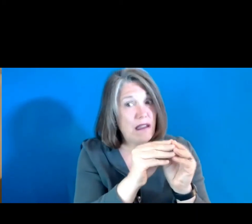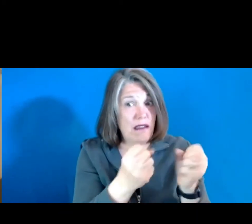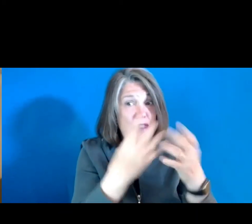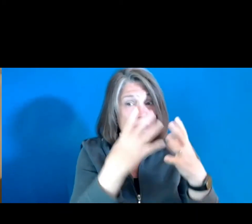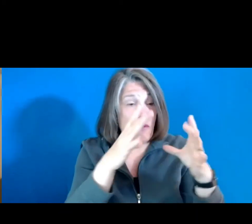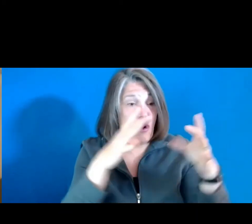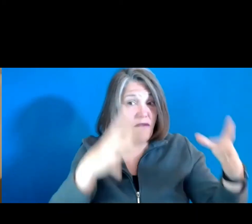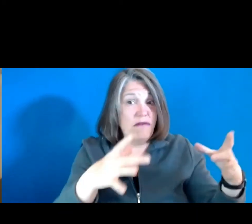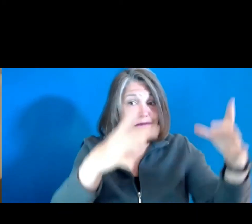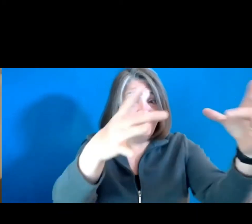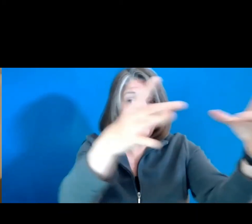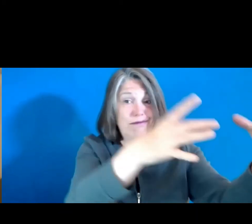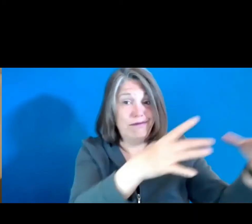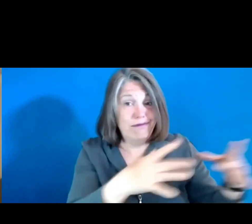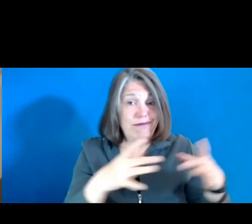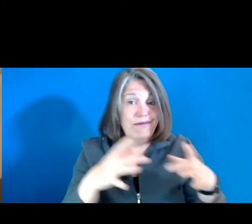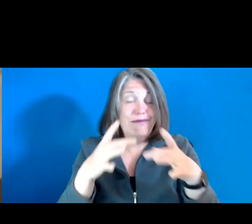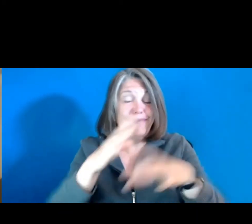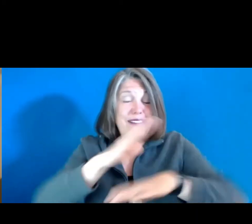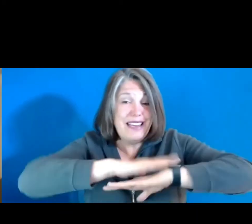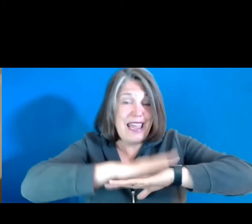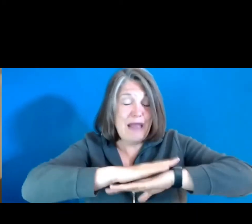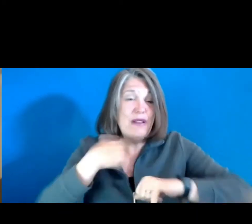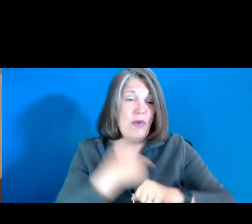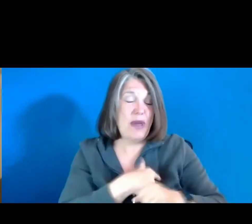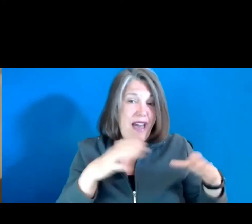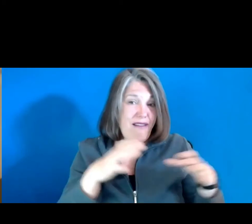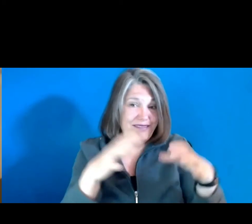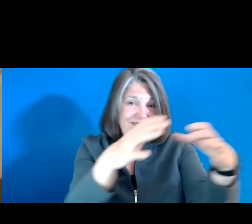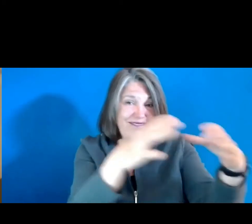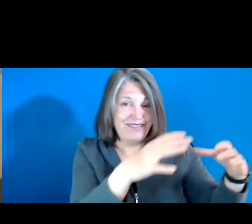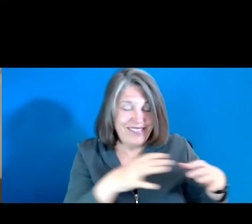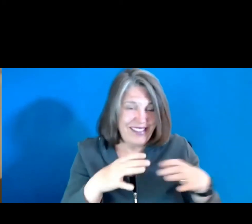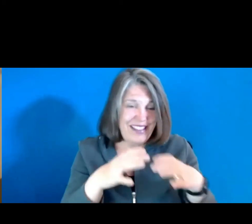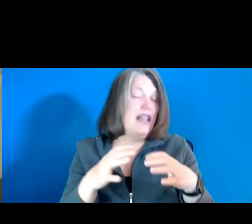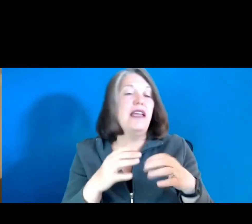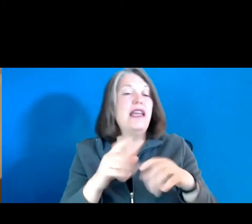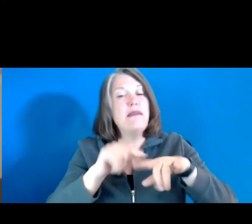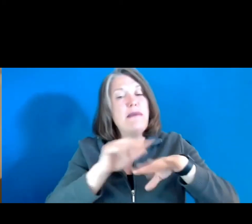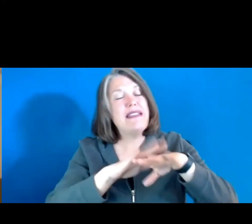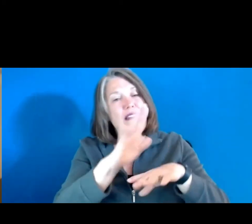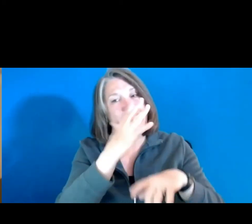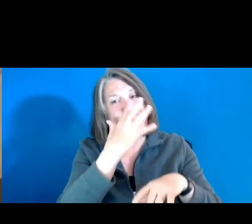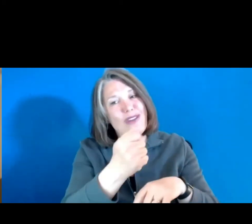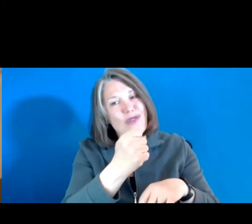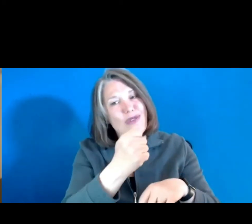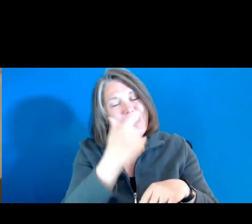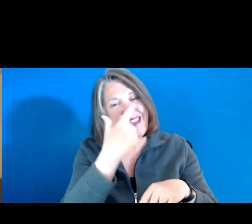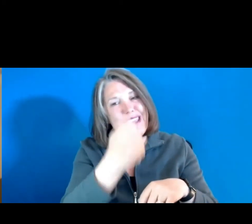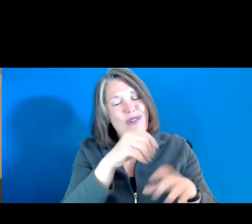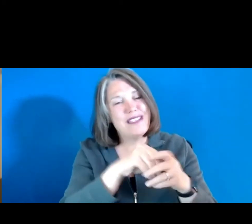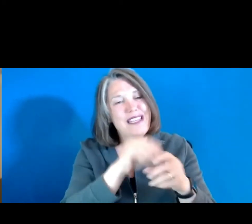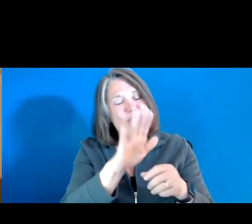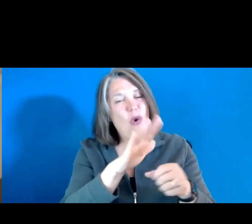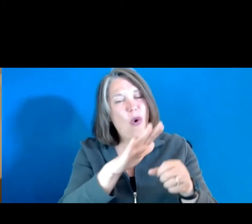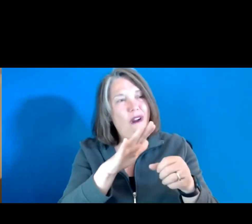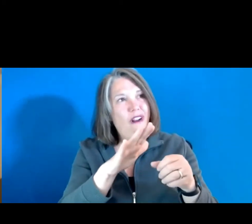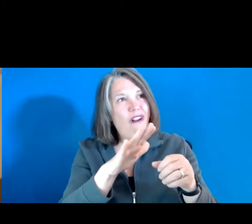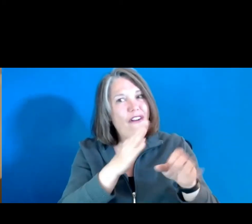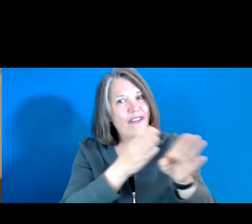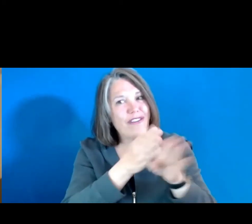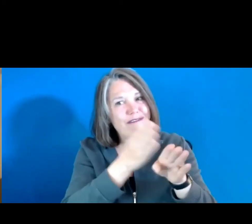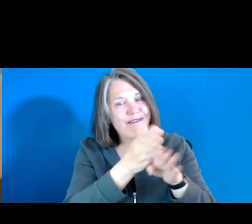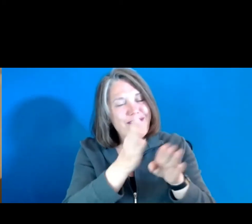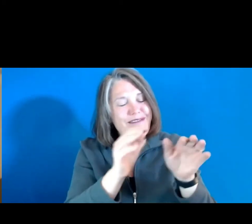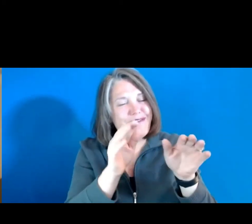we do have clusters of people joining you, however much the interest in your topical area of the round table,